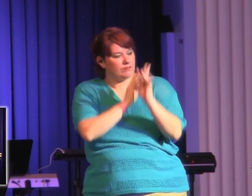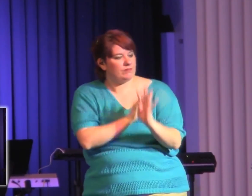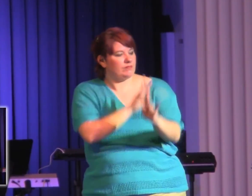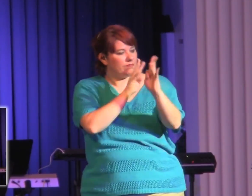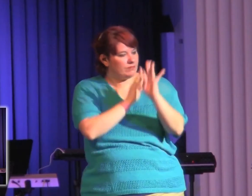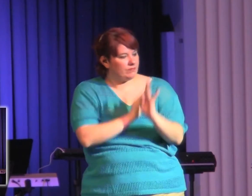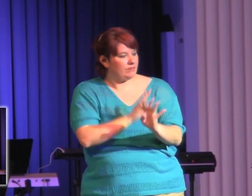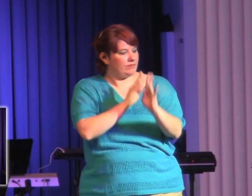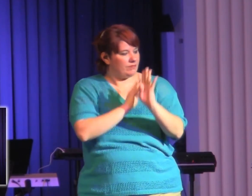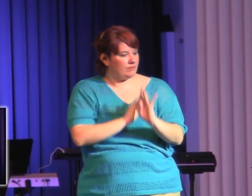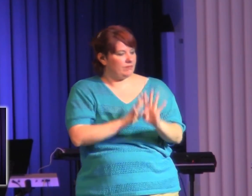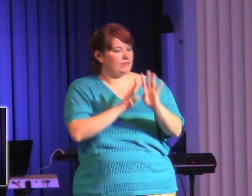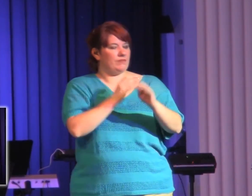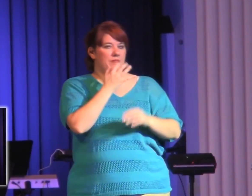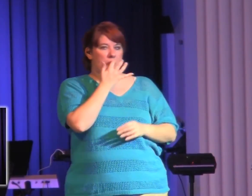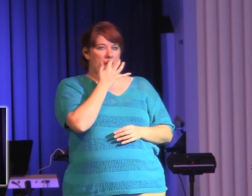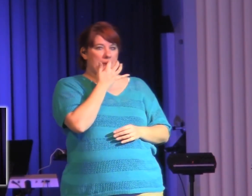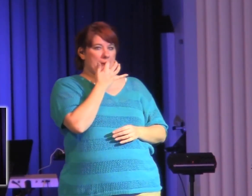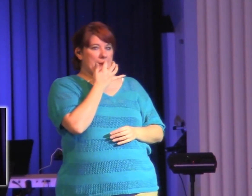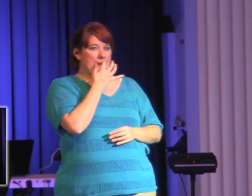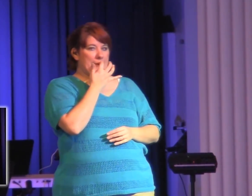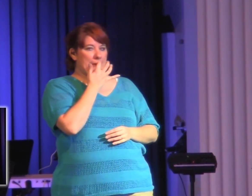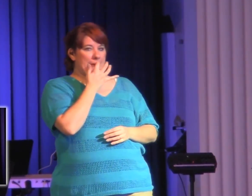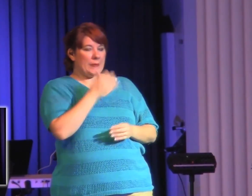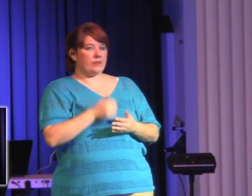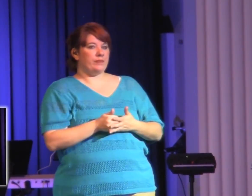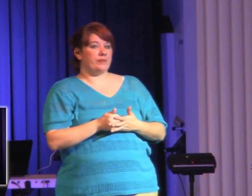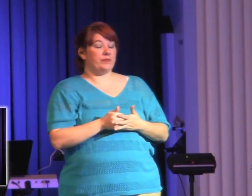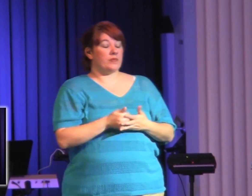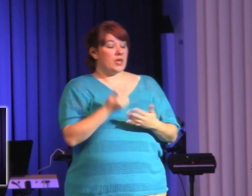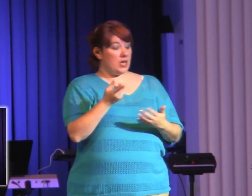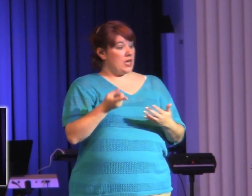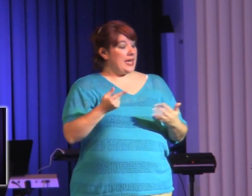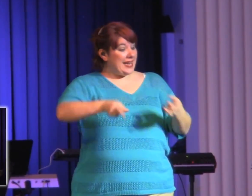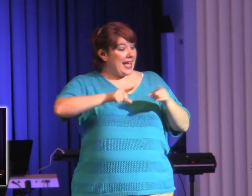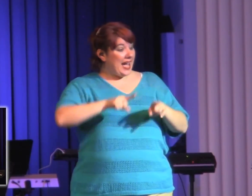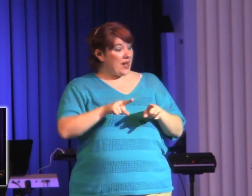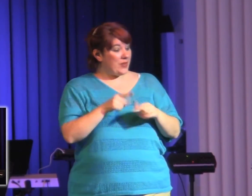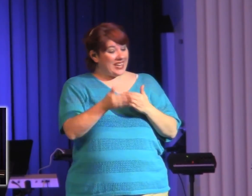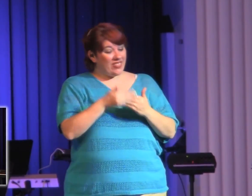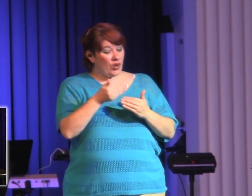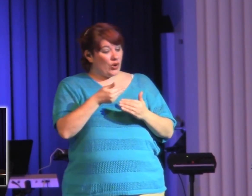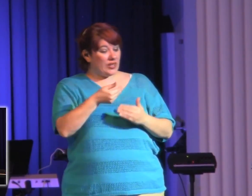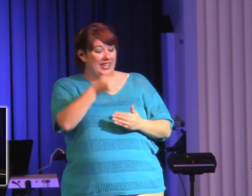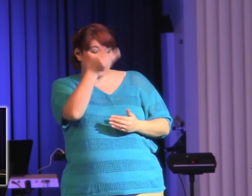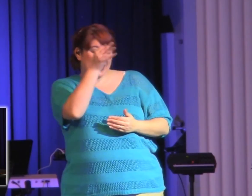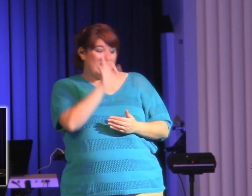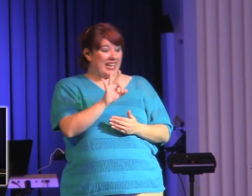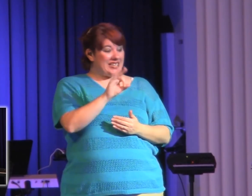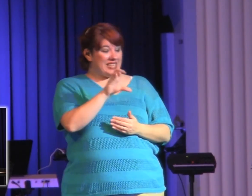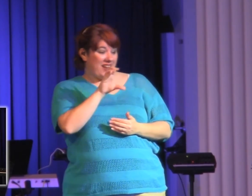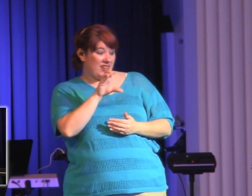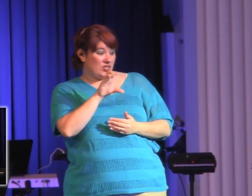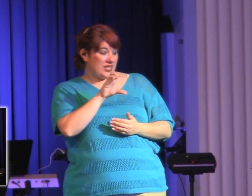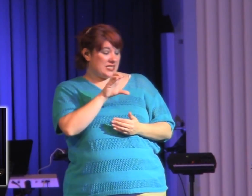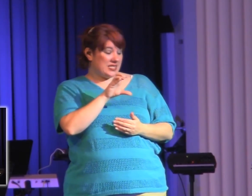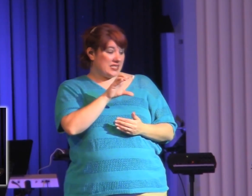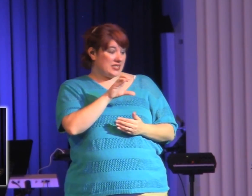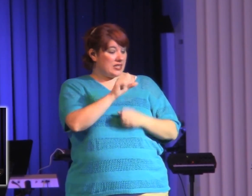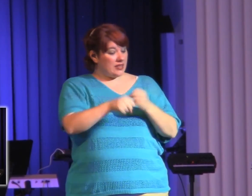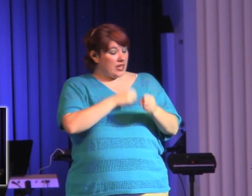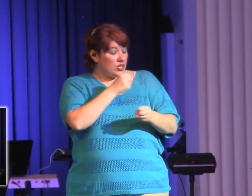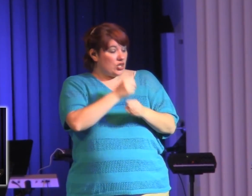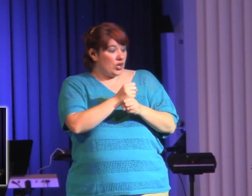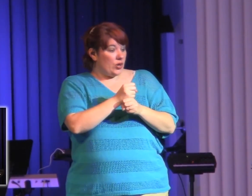1900s, there was kind of a revival of this teaching. It came through a guy by the name of William Seymour. William Seymour was a black man from